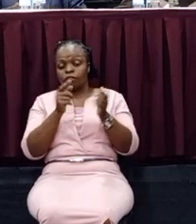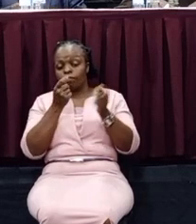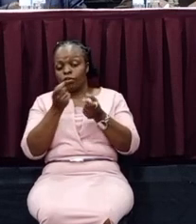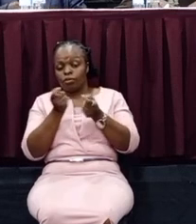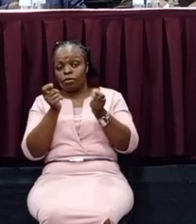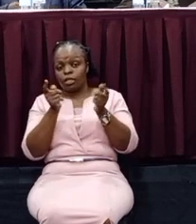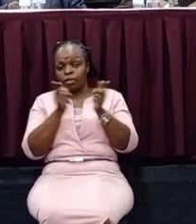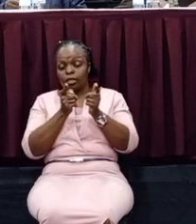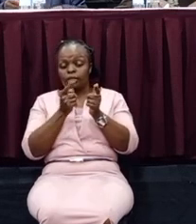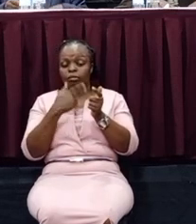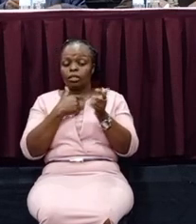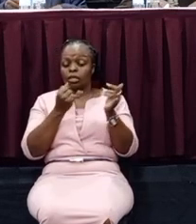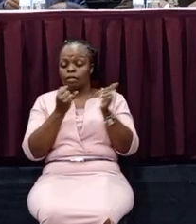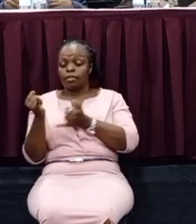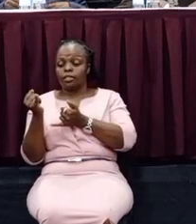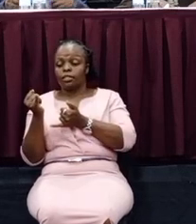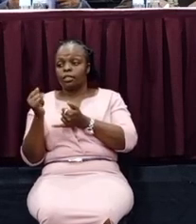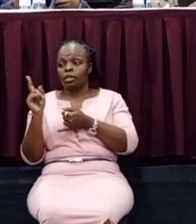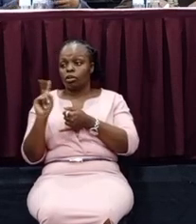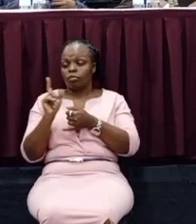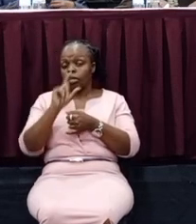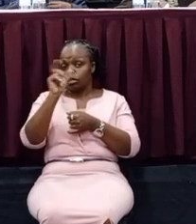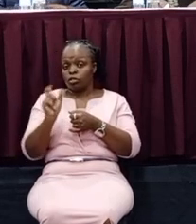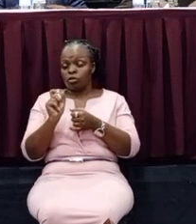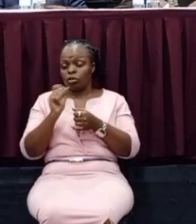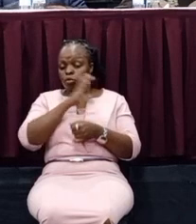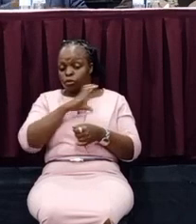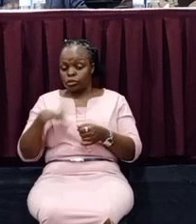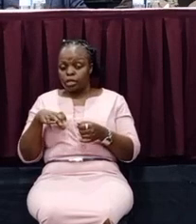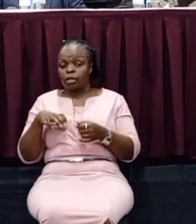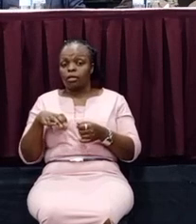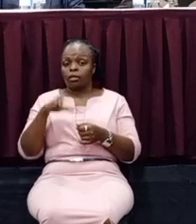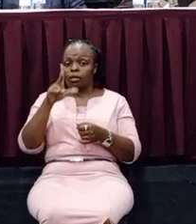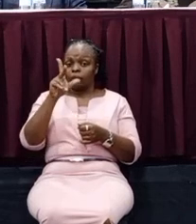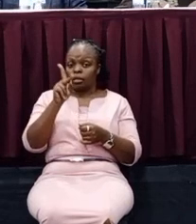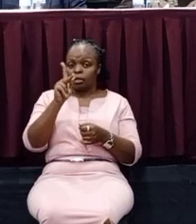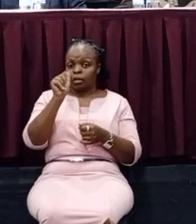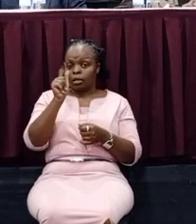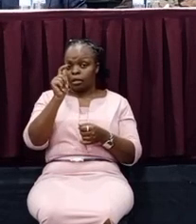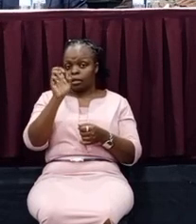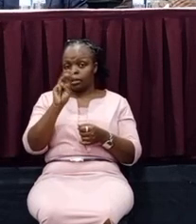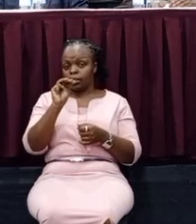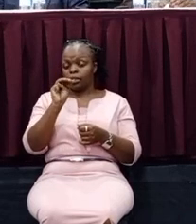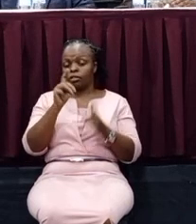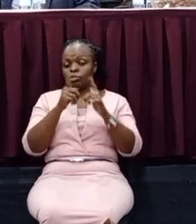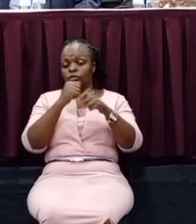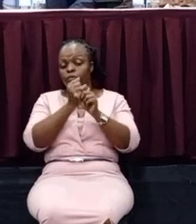pleasure to invite the Nairobi Regional Commissioner Nisakate Mwaza to come and make his remarks. Makofi kwako.